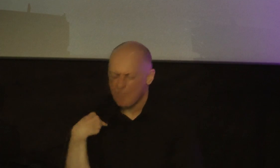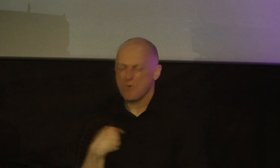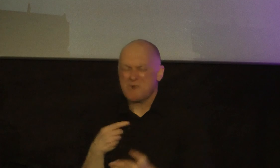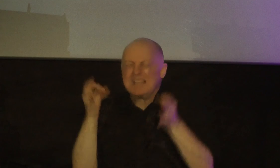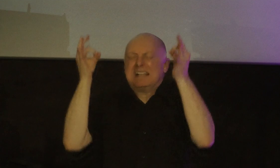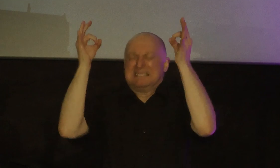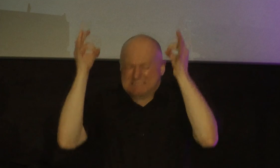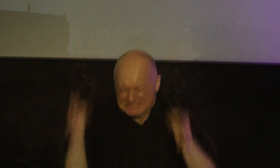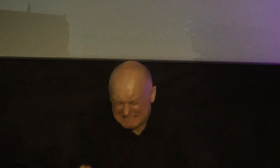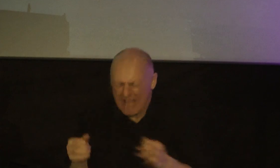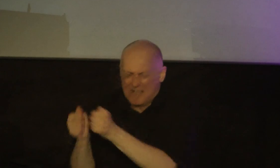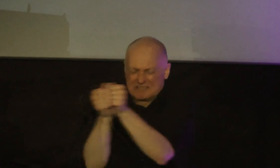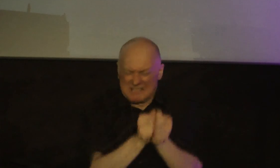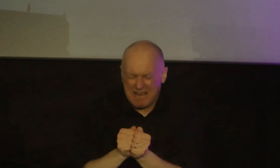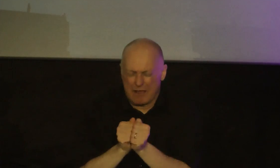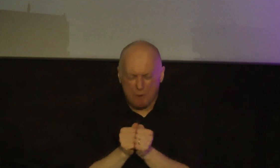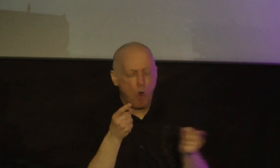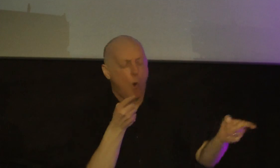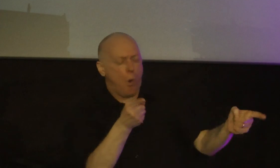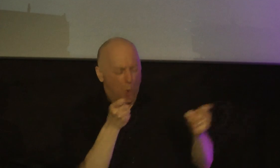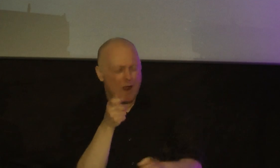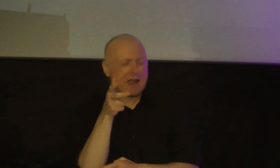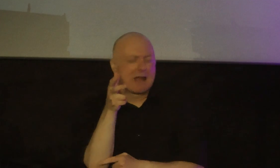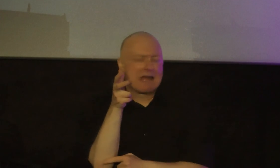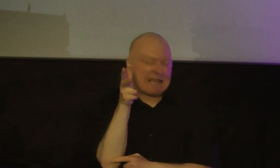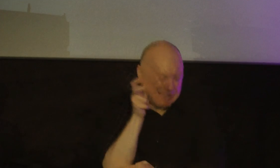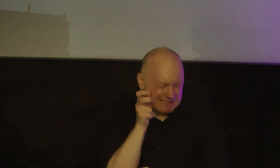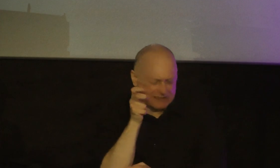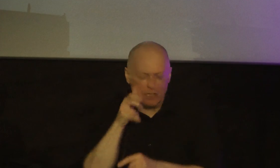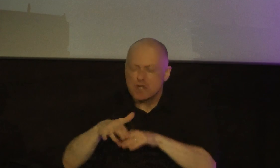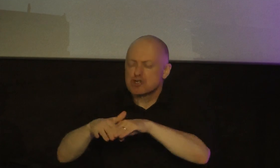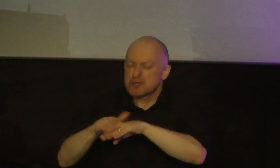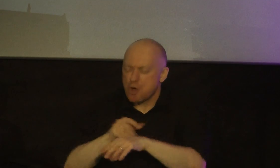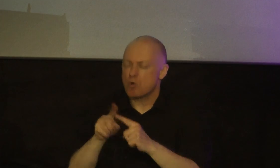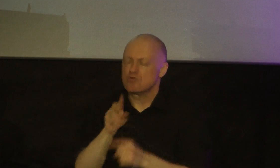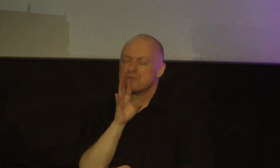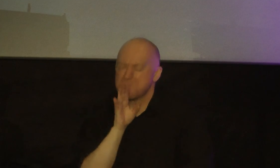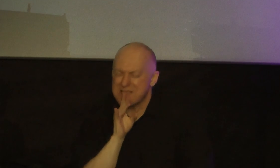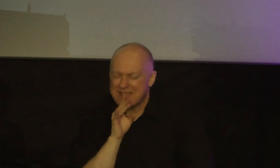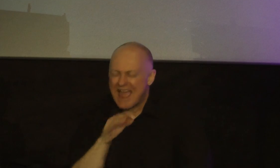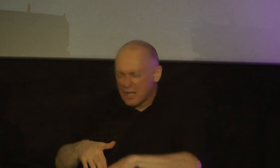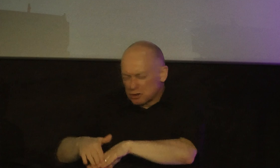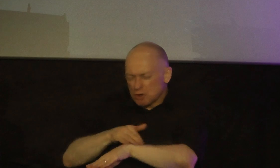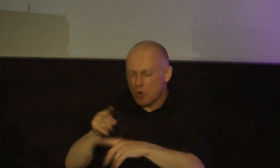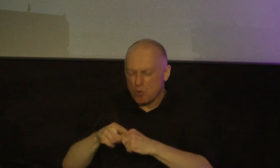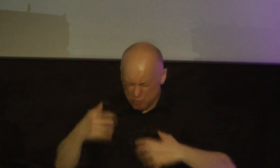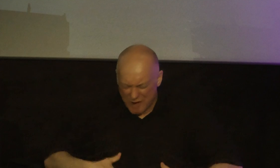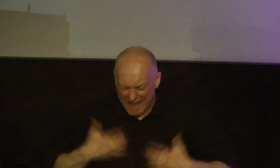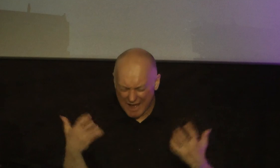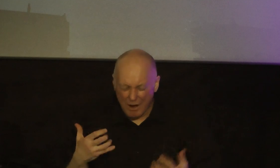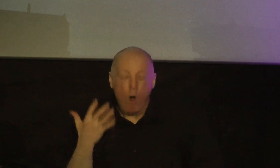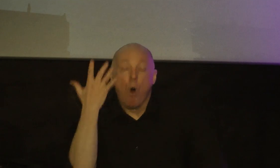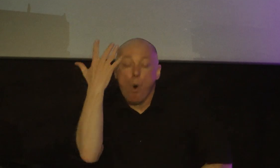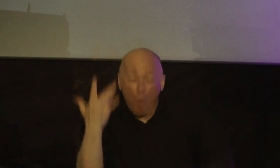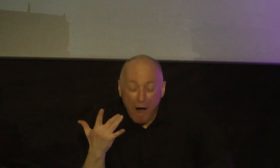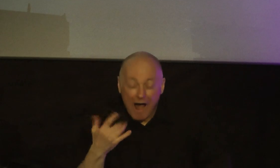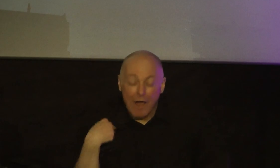to be quick to listen and slow to speak and slow to anger because we want our lives